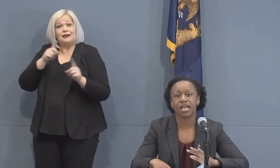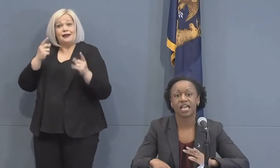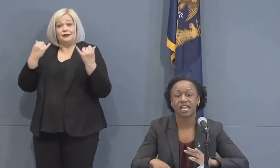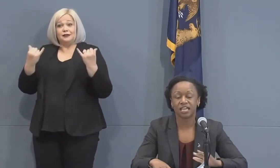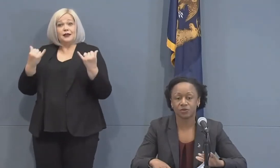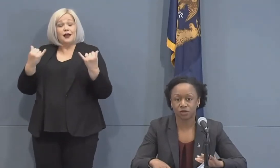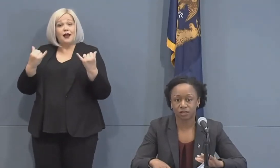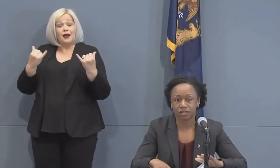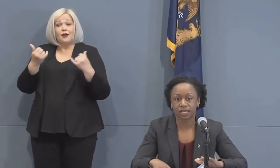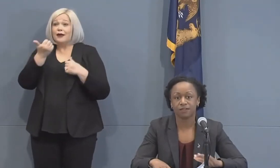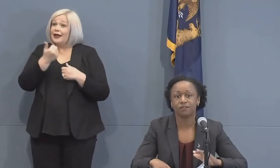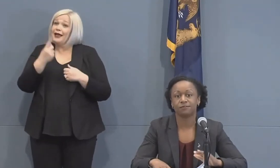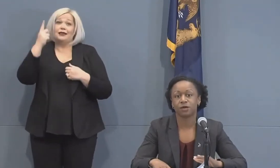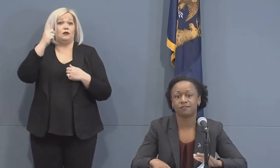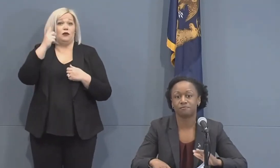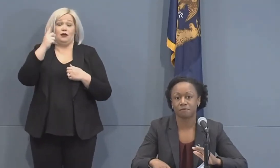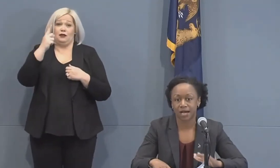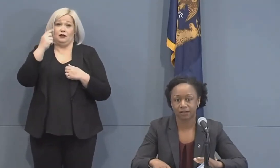now